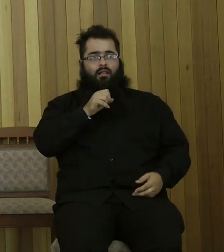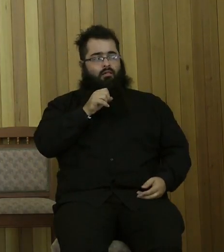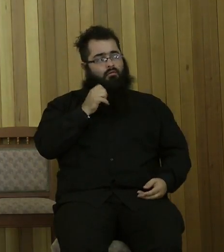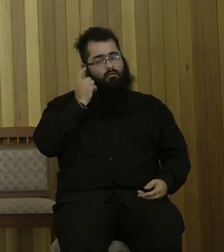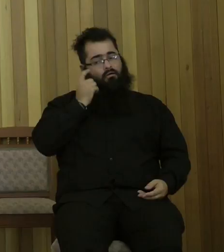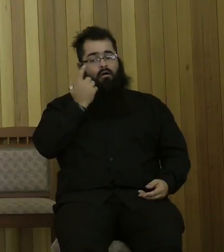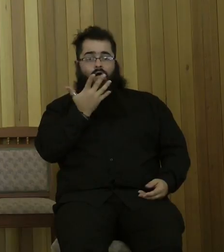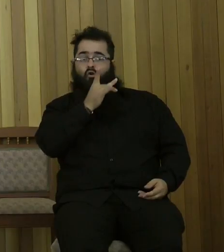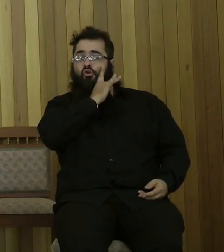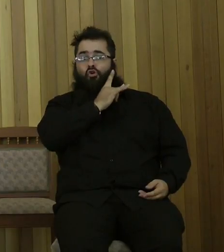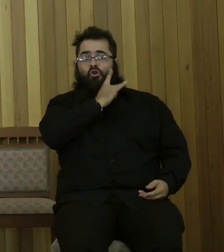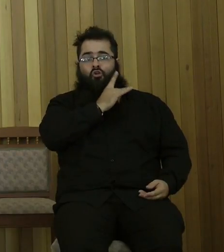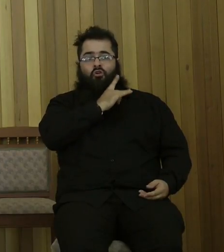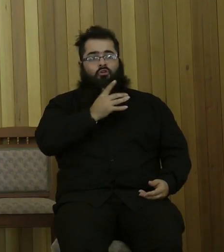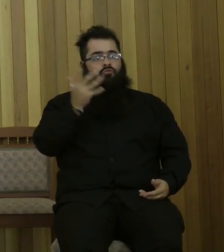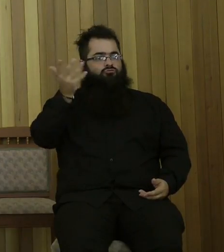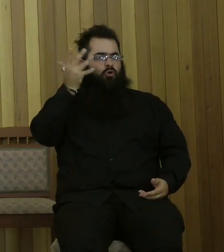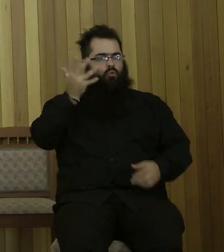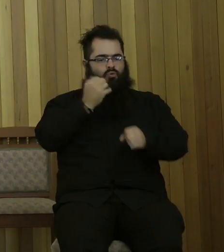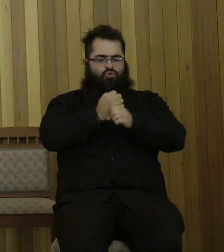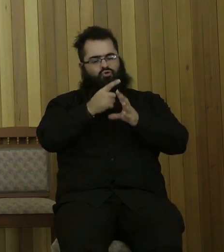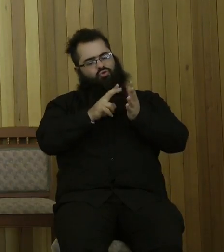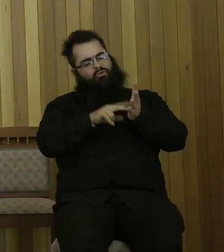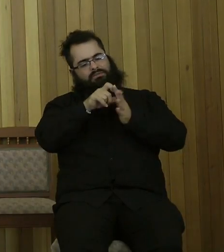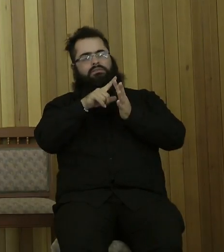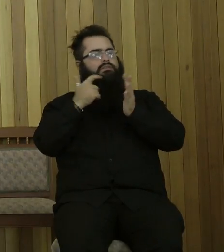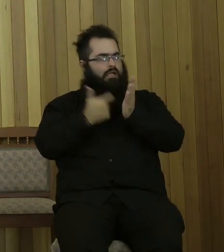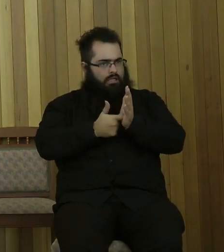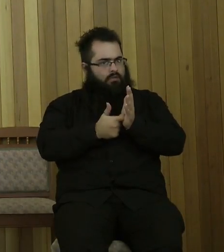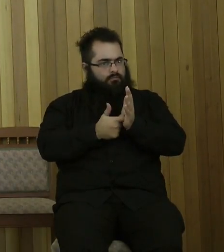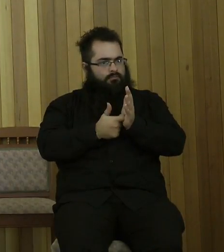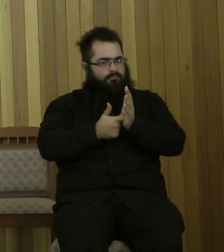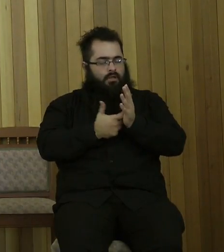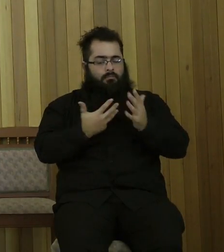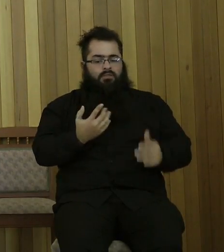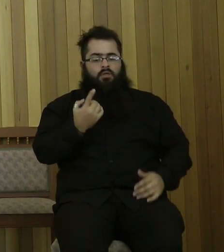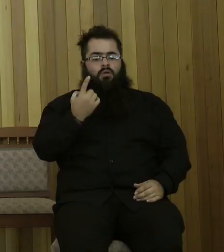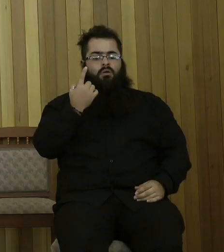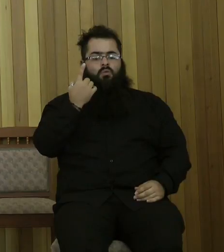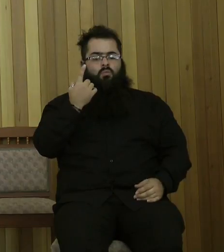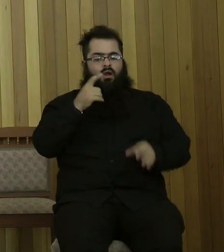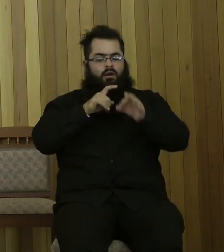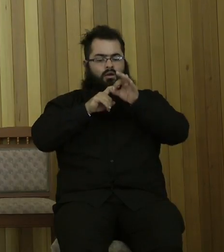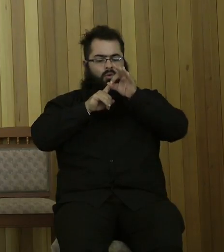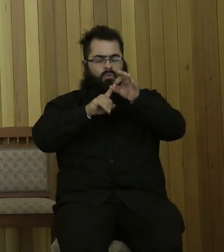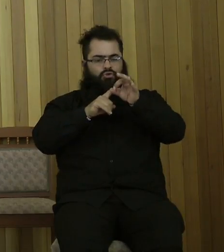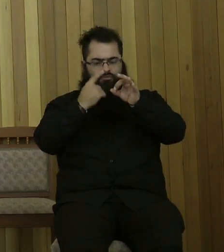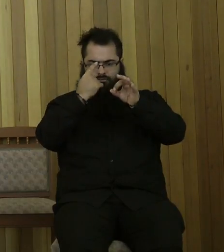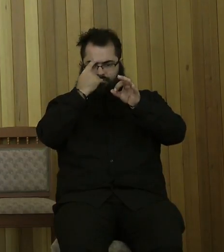obviously, gender comes to mind as well. But one of the questions that often jumps into your mind when you're that